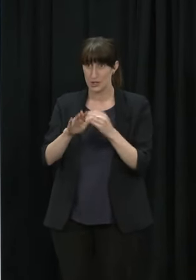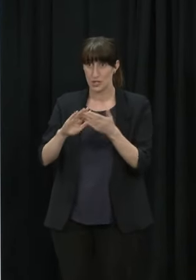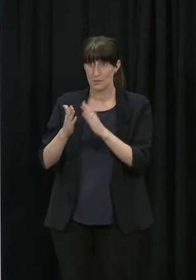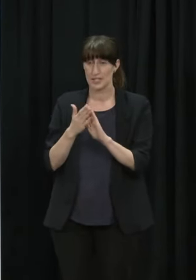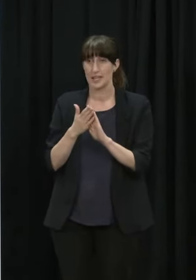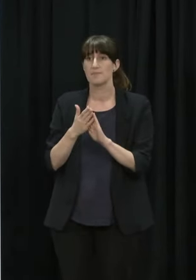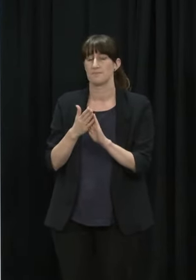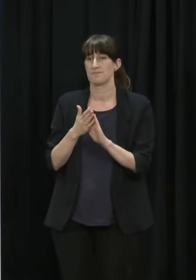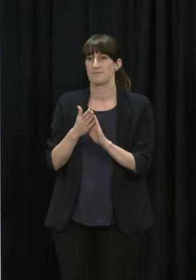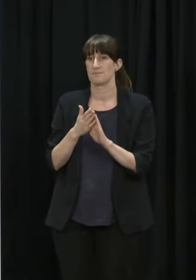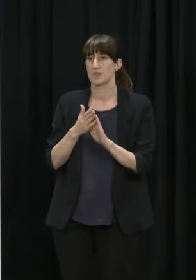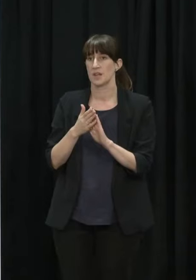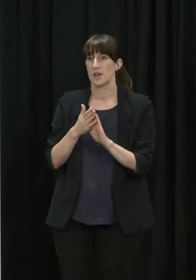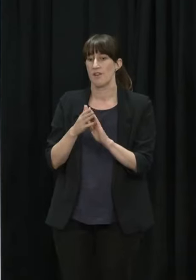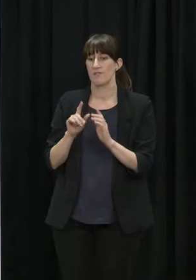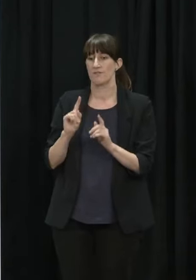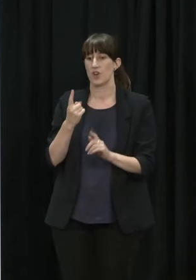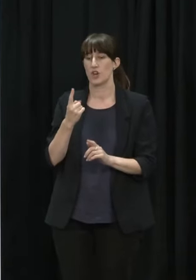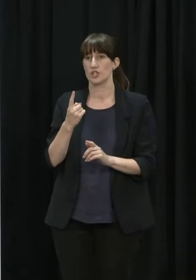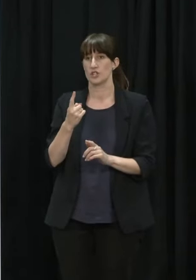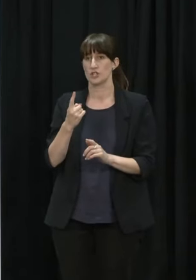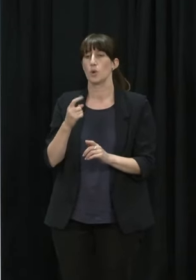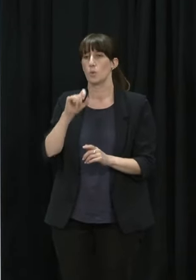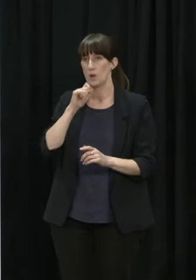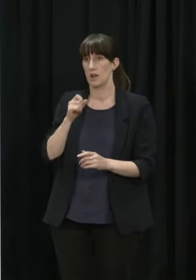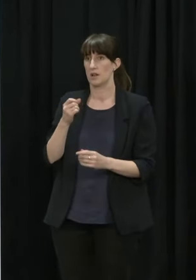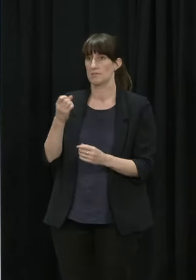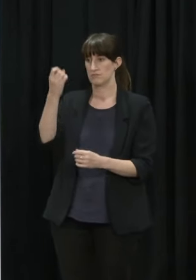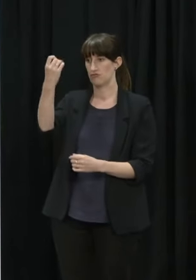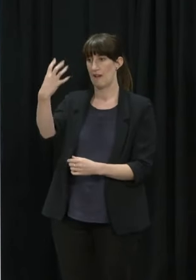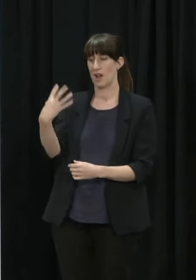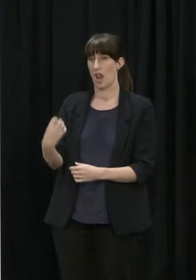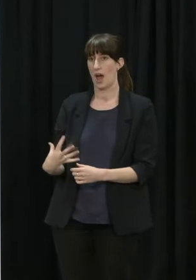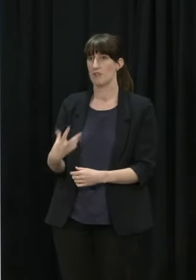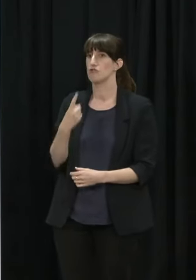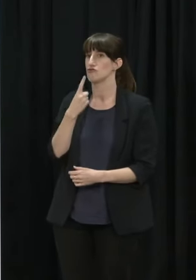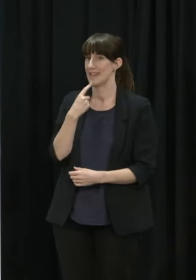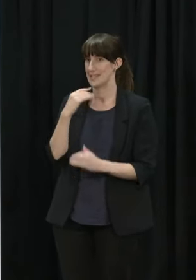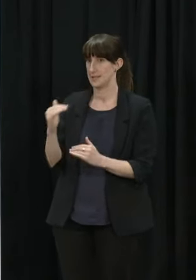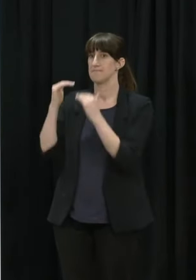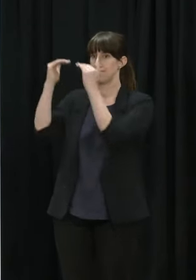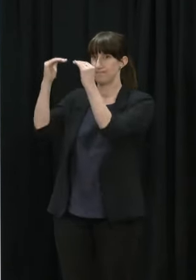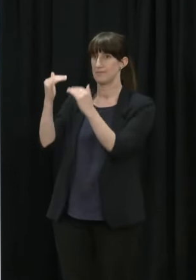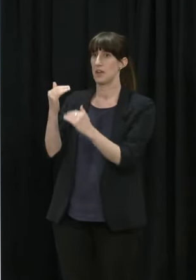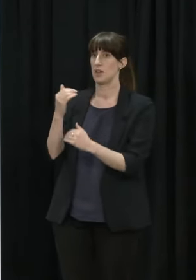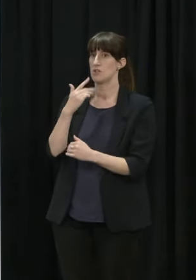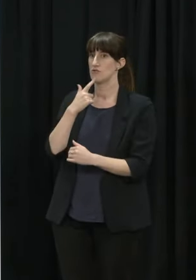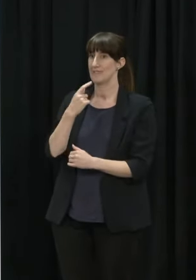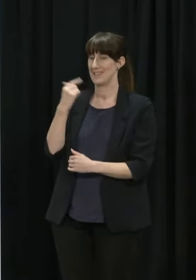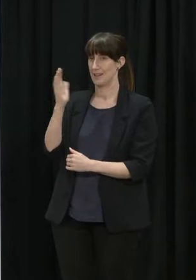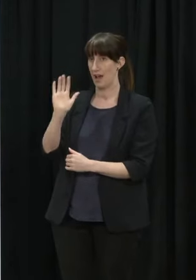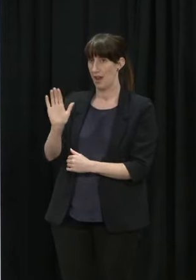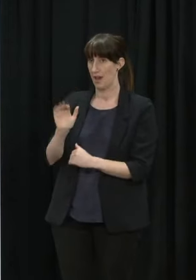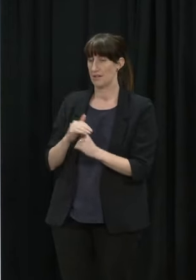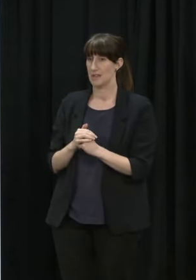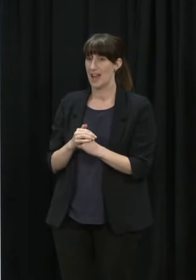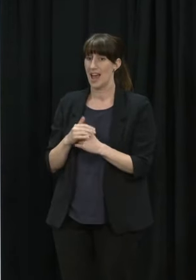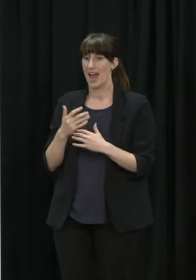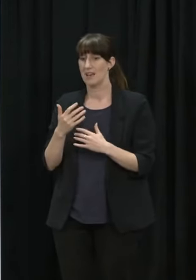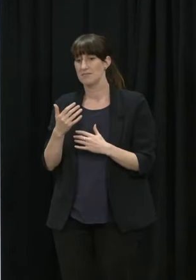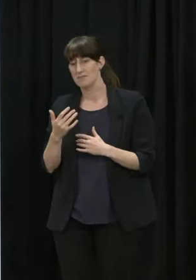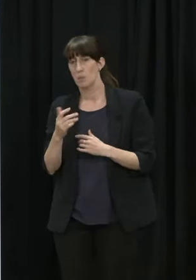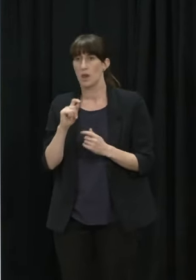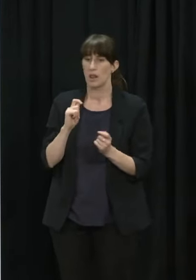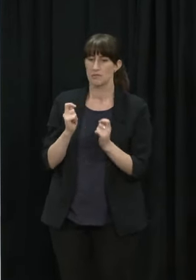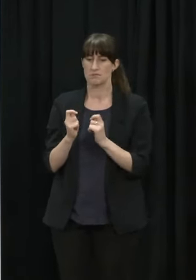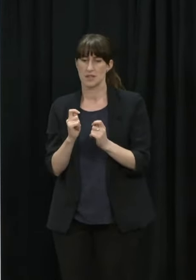and then you know as always we continue to adapt and respond as we learn more and we will know more you know the